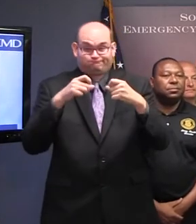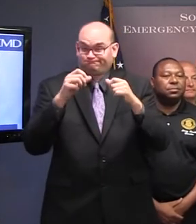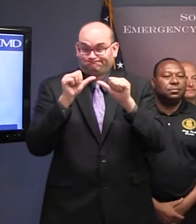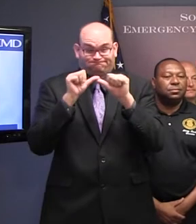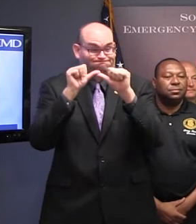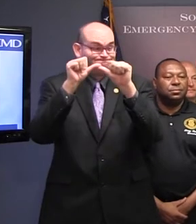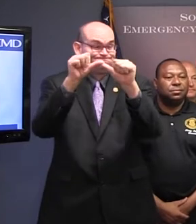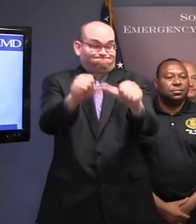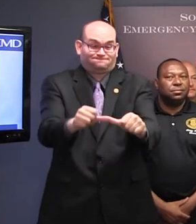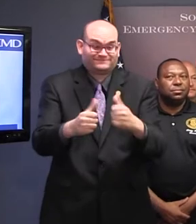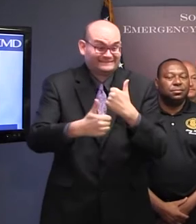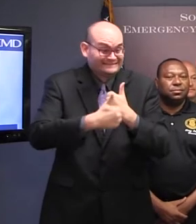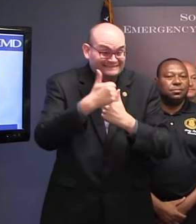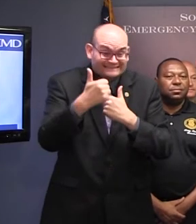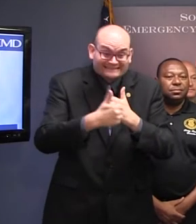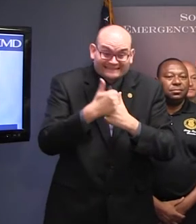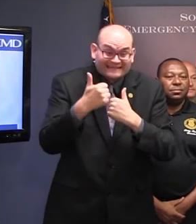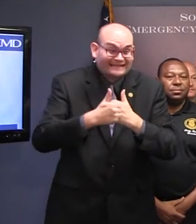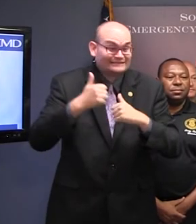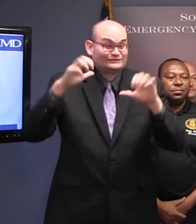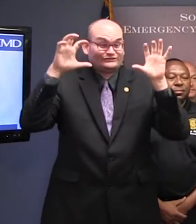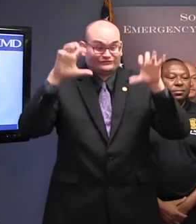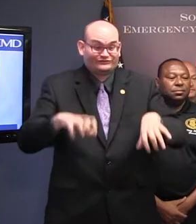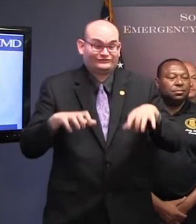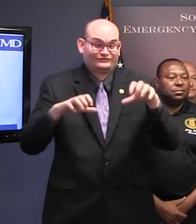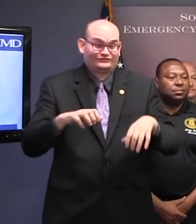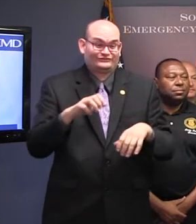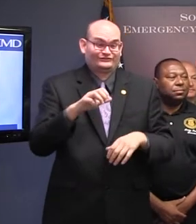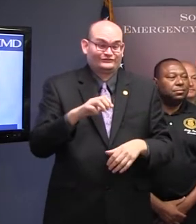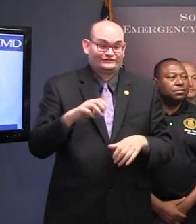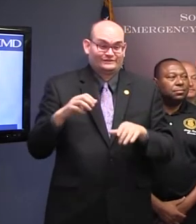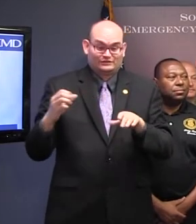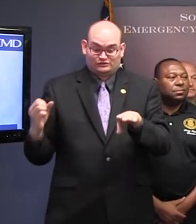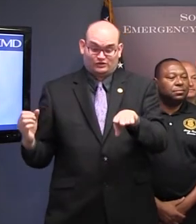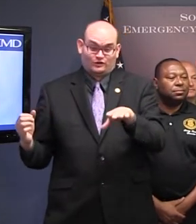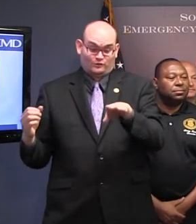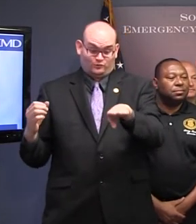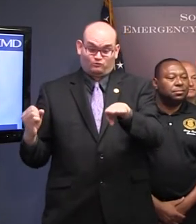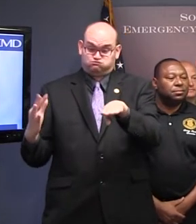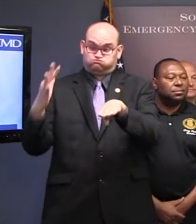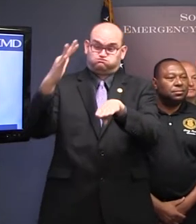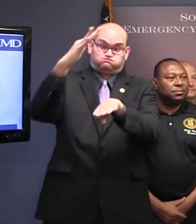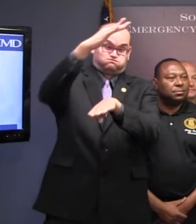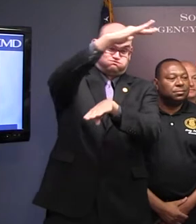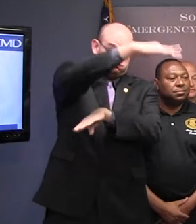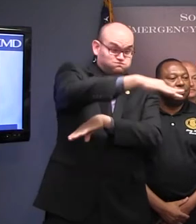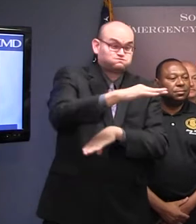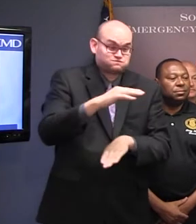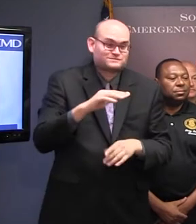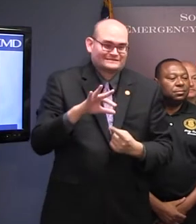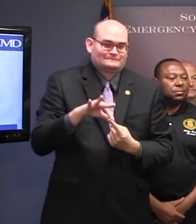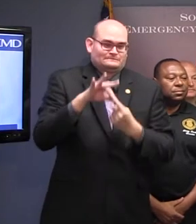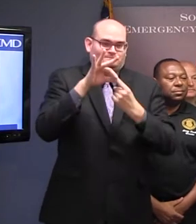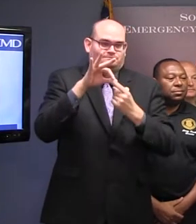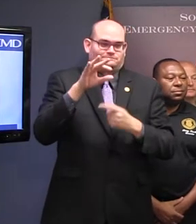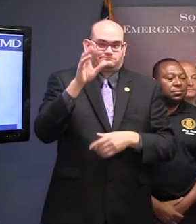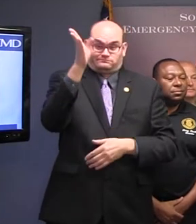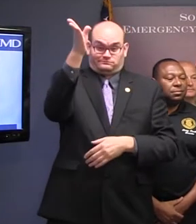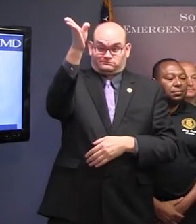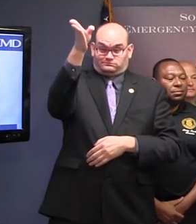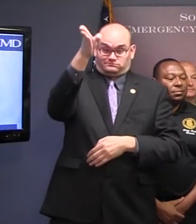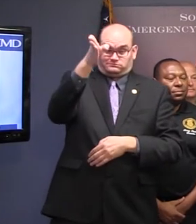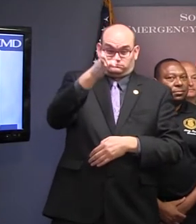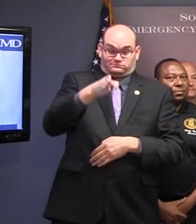surge inundation could occur, especially in areas along and east of where the hurricane makes landfall. In these areas, storm surge